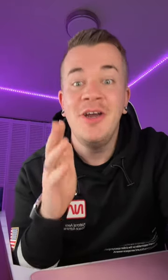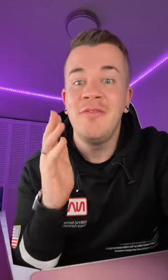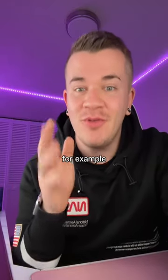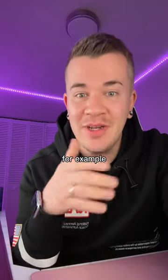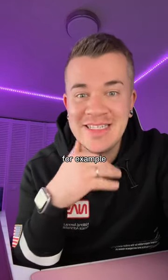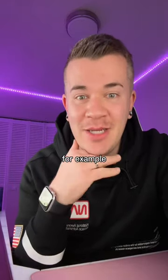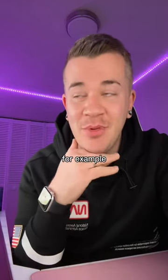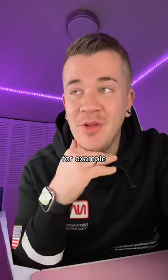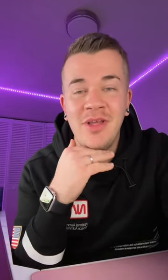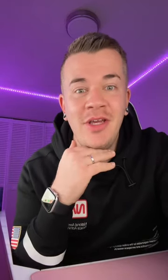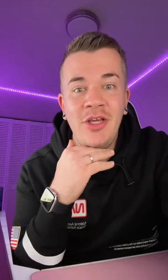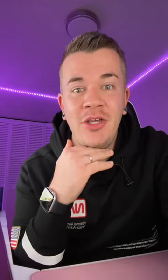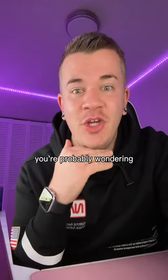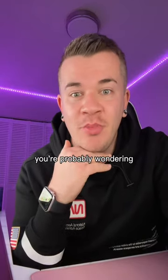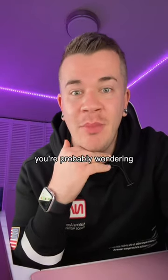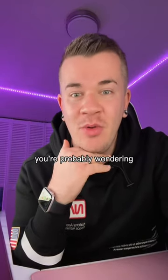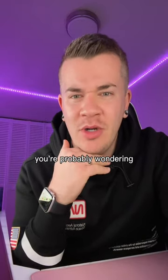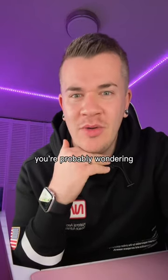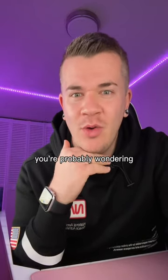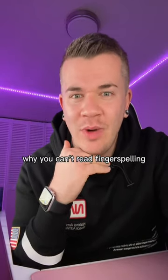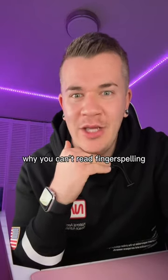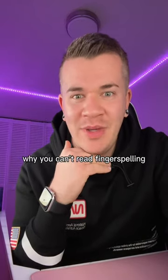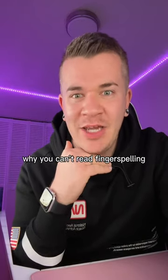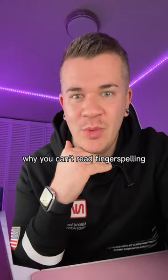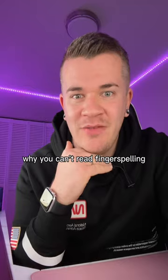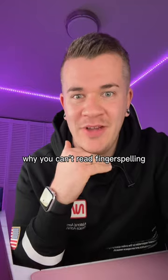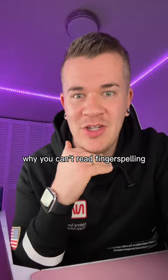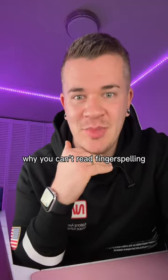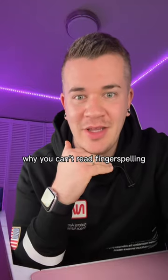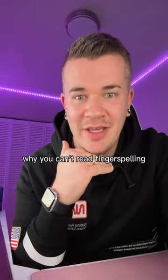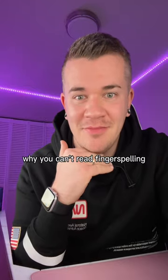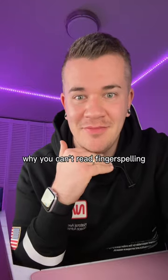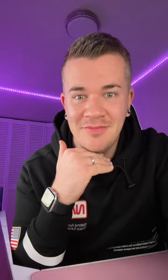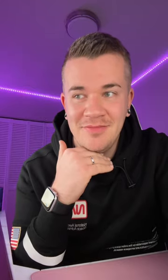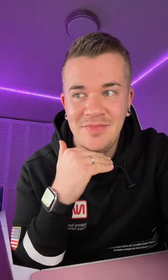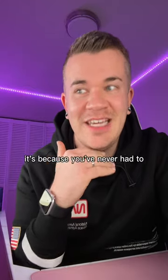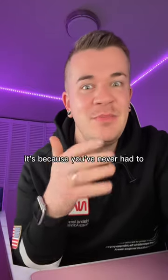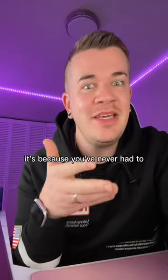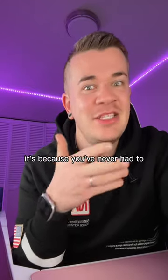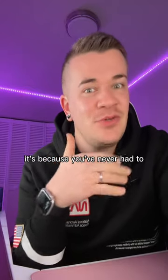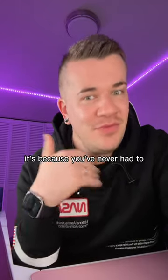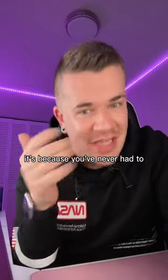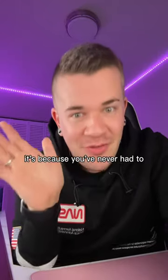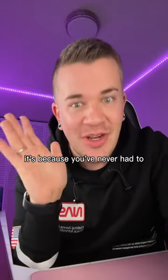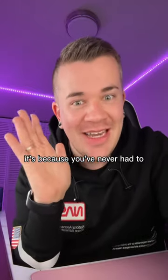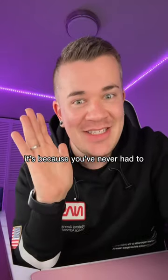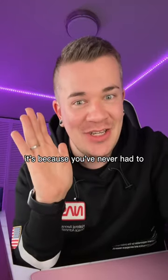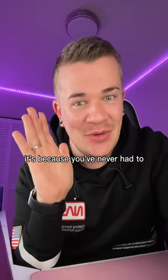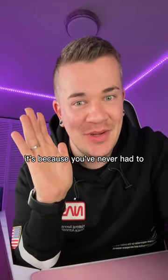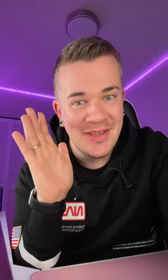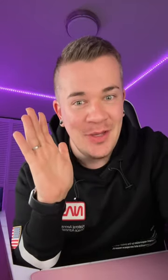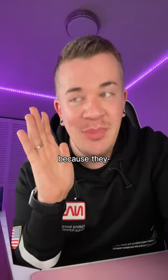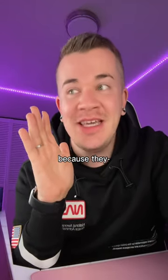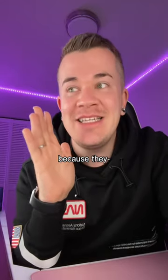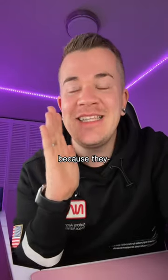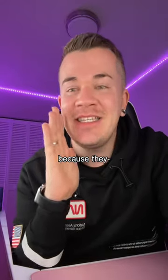For example, you're probably wondering why you can't read fingerspelling. It's because you've never had to. Because they